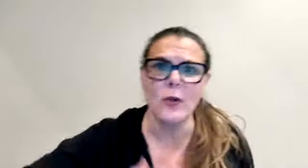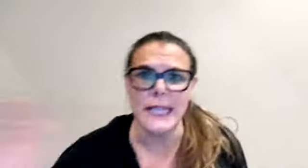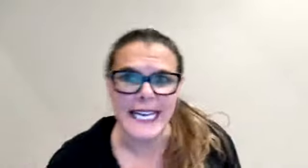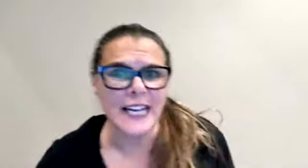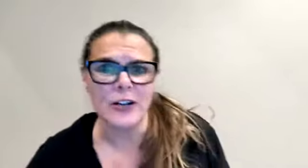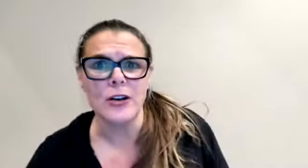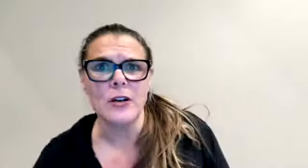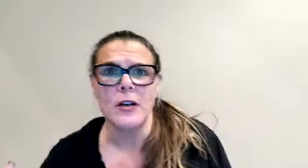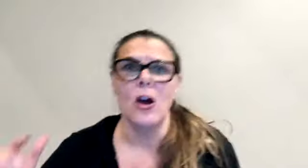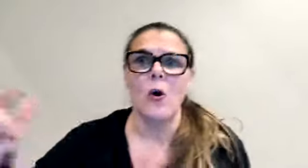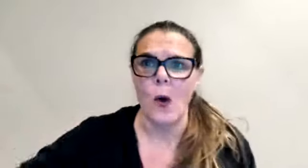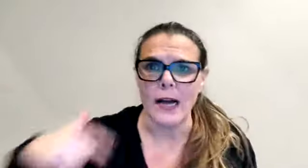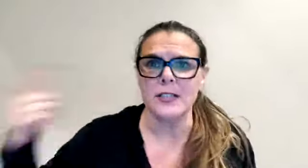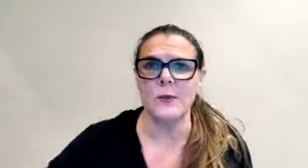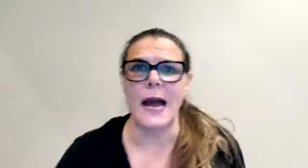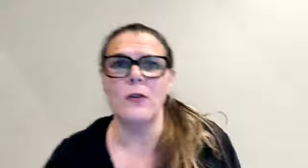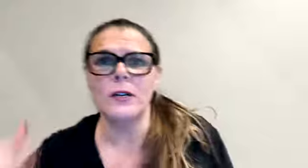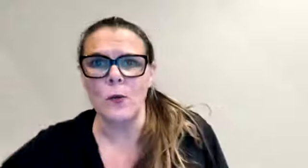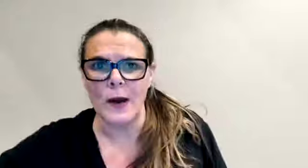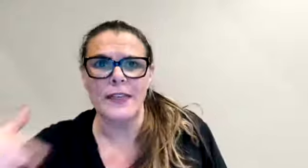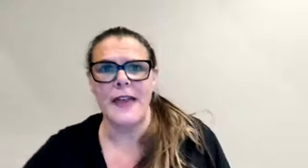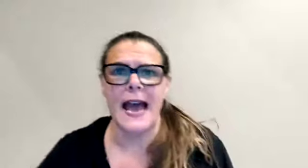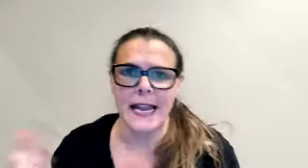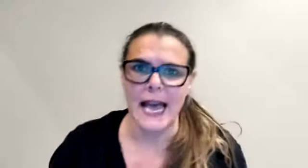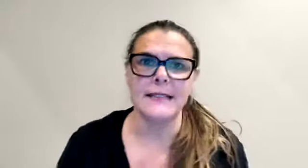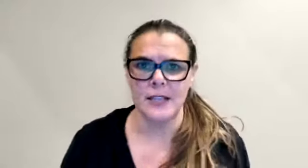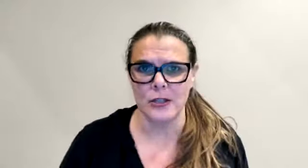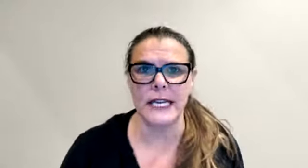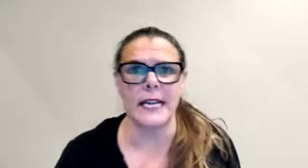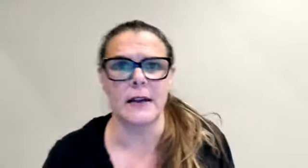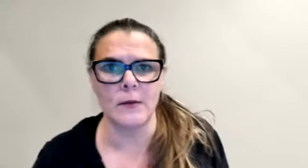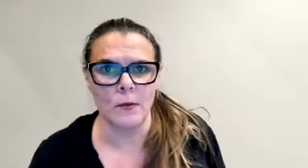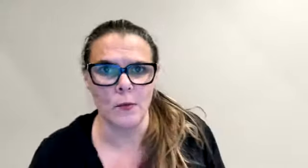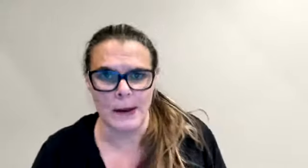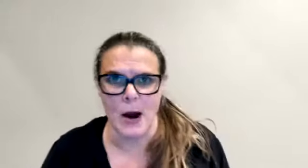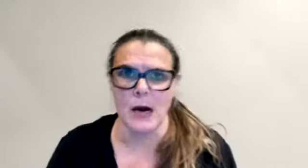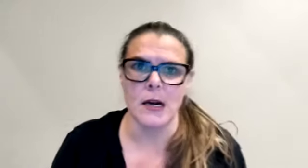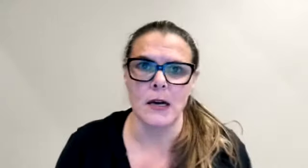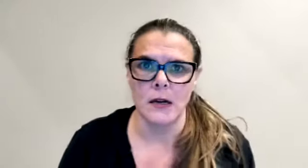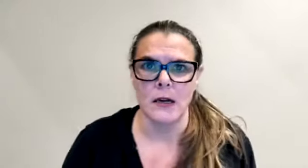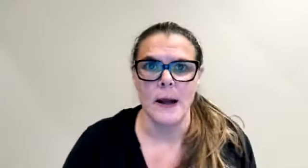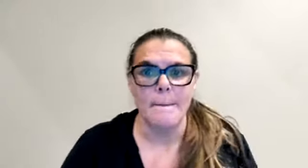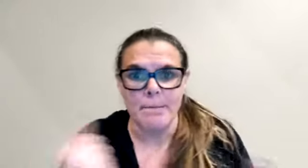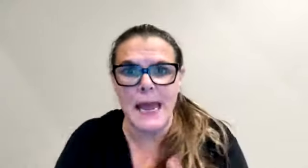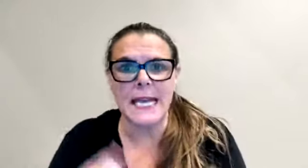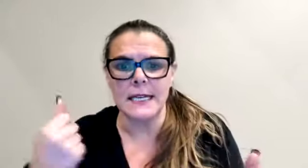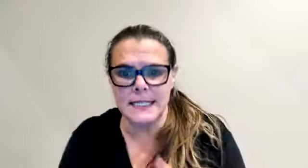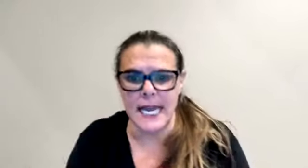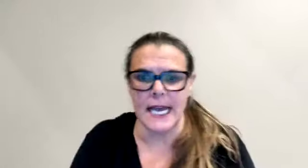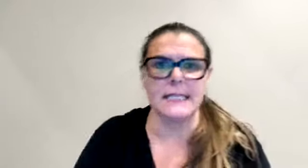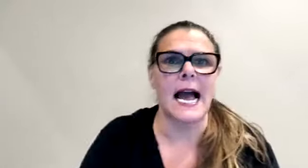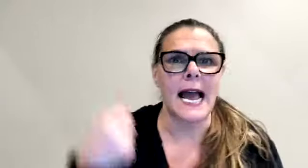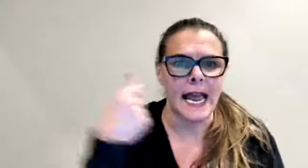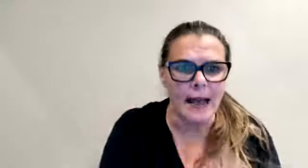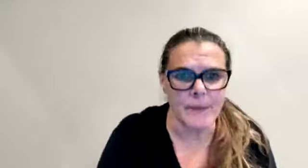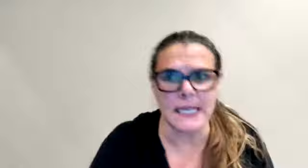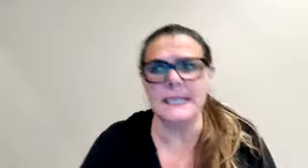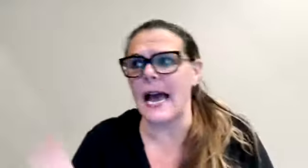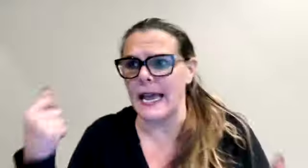leader walks around with that as their leading remark. Make a stand. I am this. I am